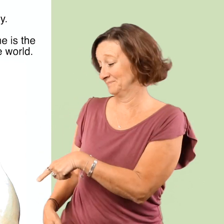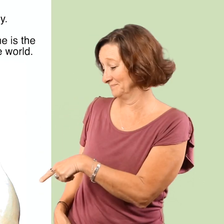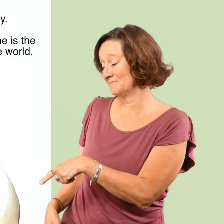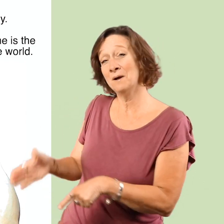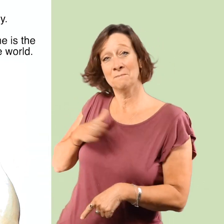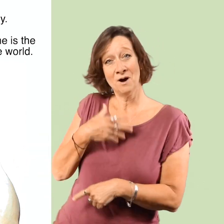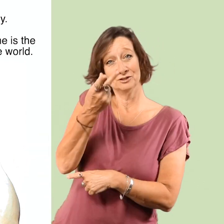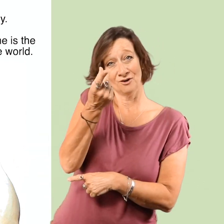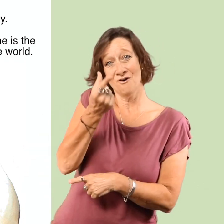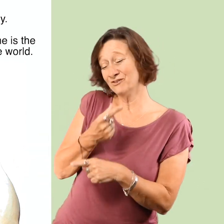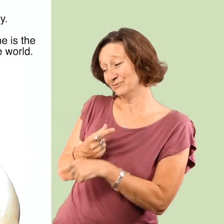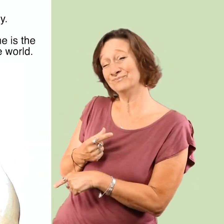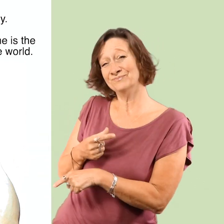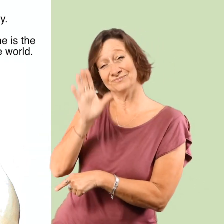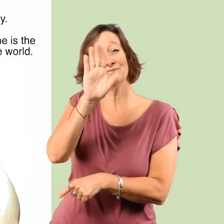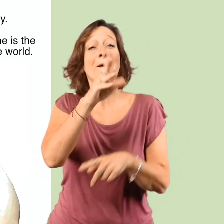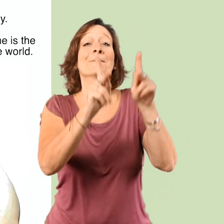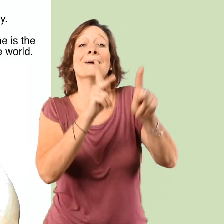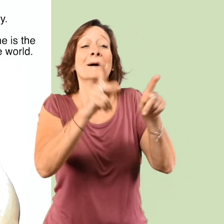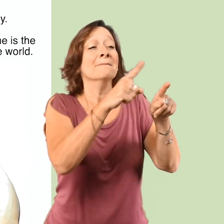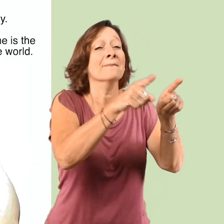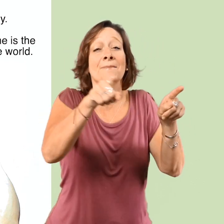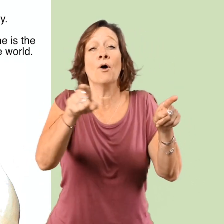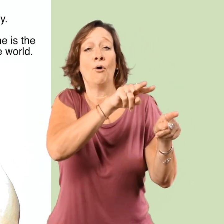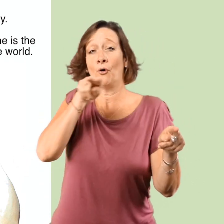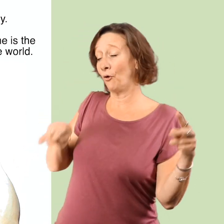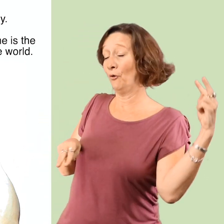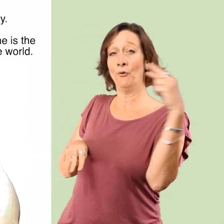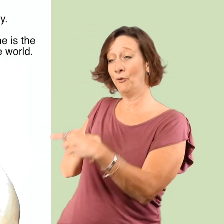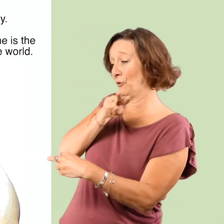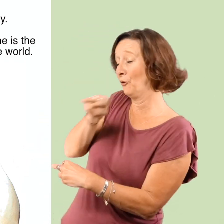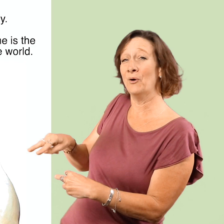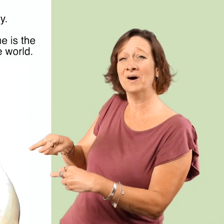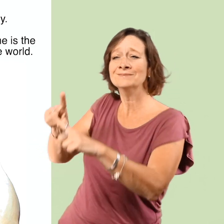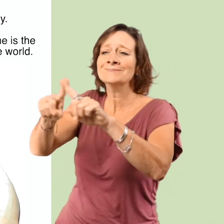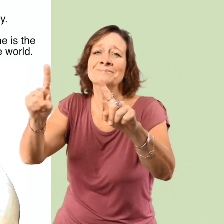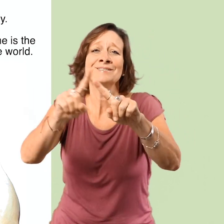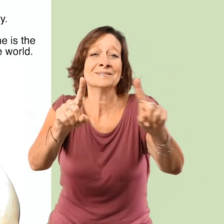See her here, my dog. Everybody sees my dog differently.